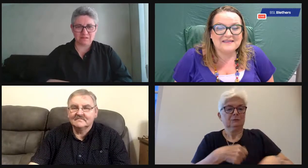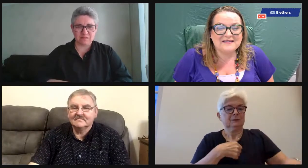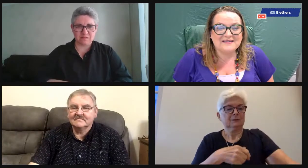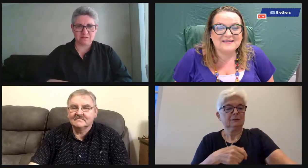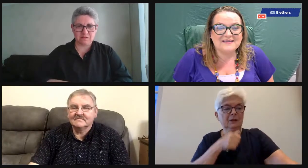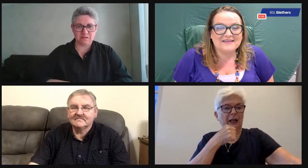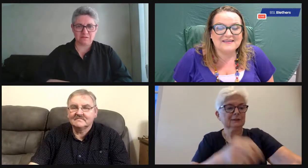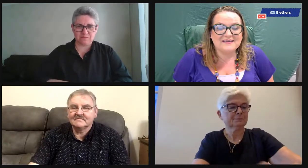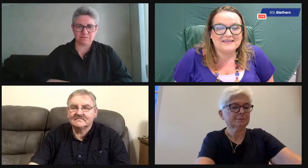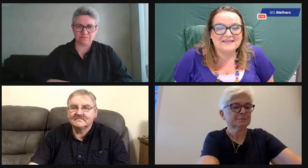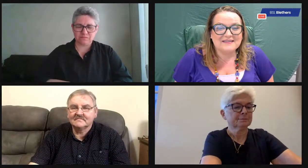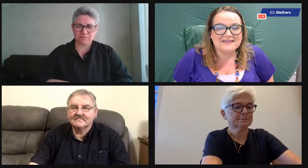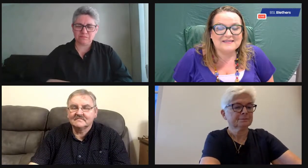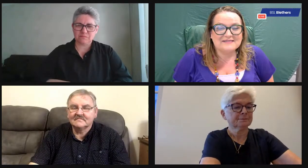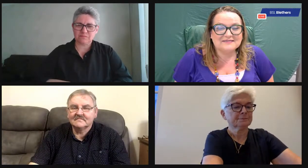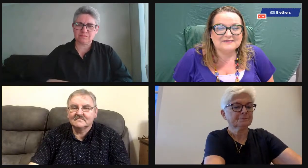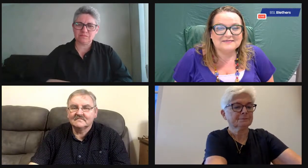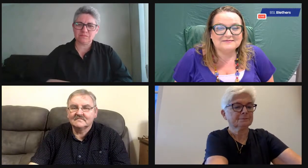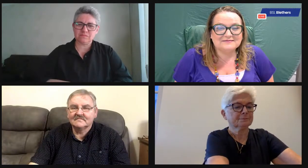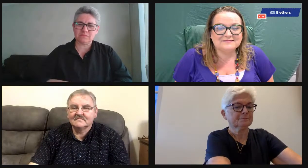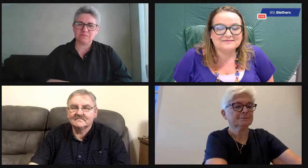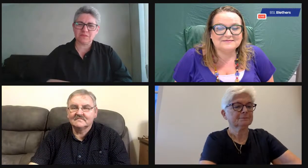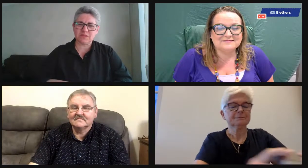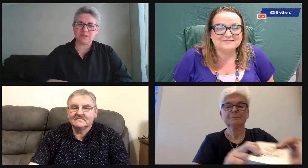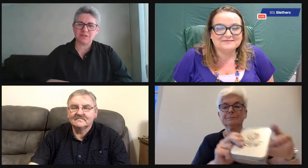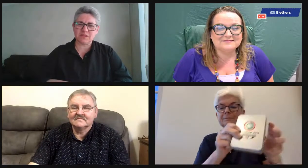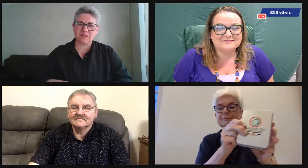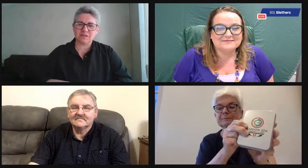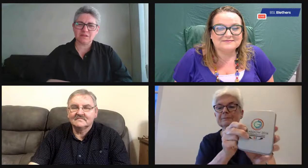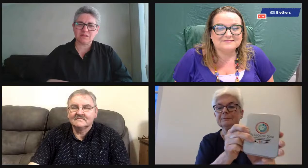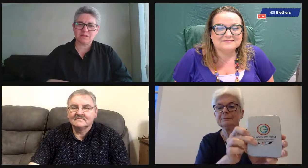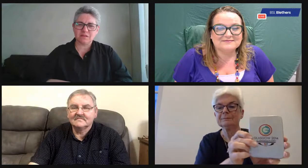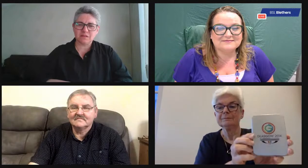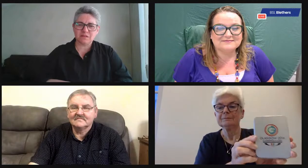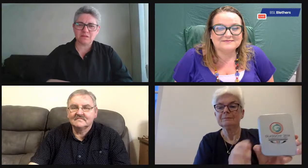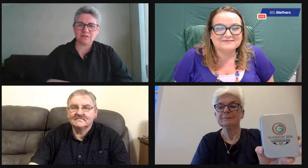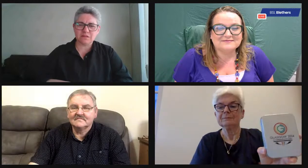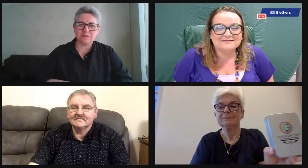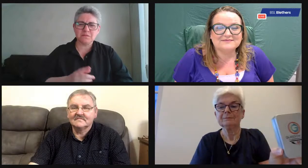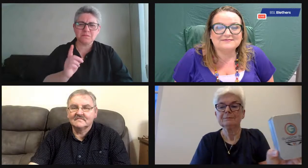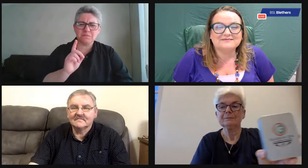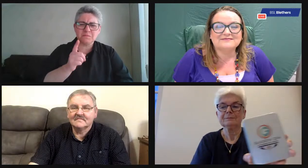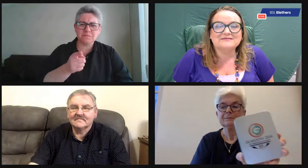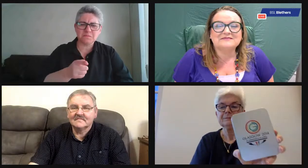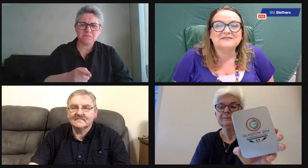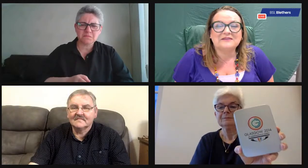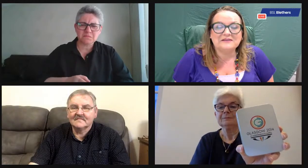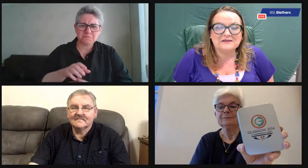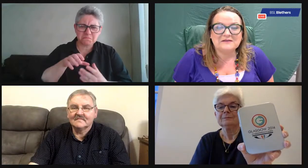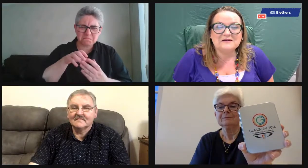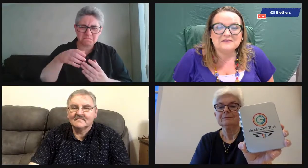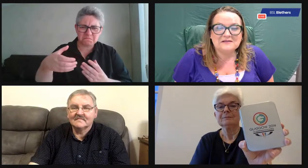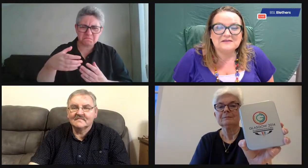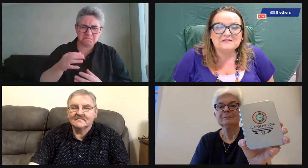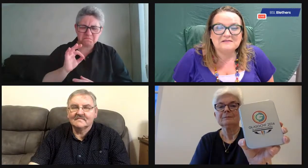And when I finally finished at the end of the games, I was presented with this. So what's that Lillian?